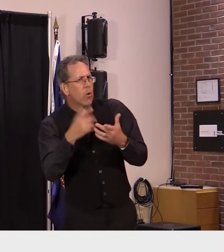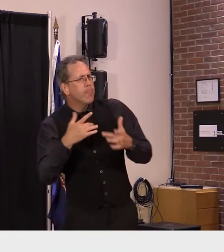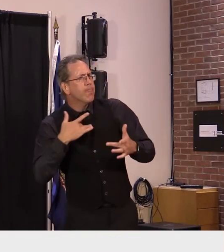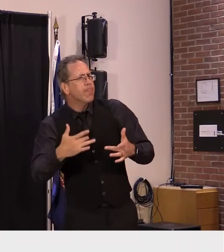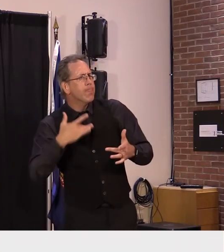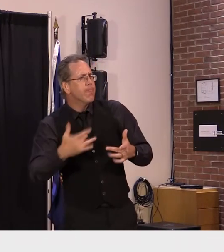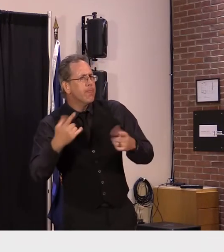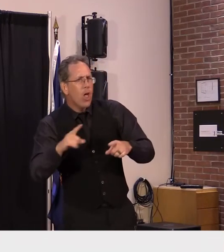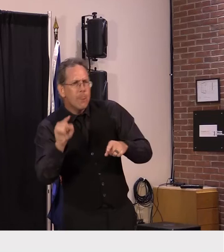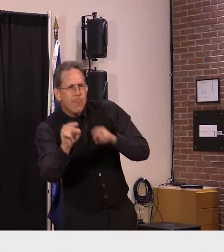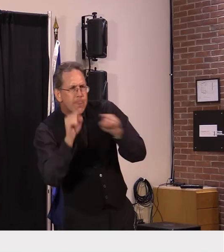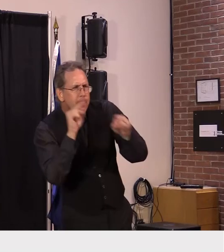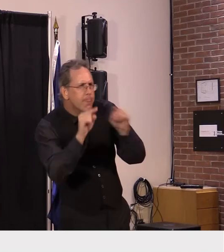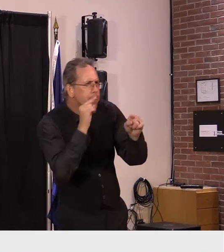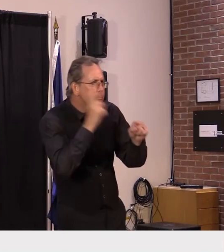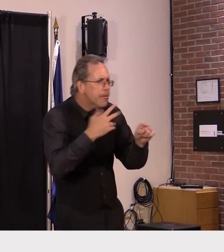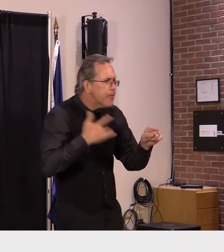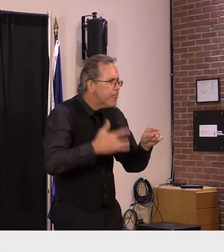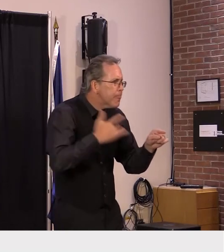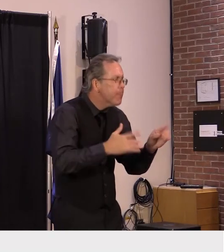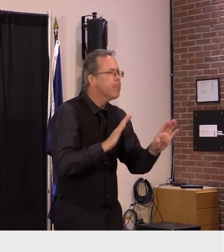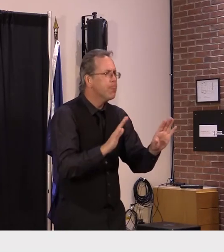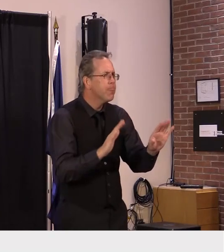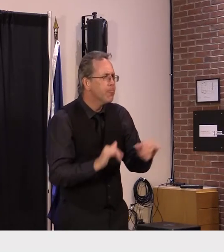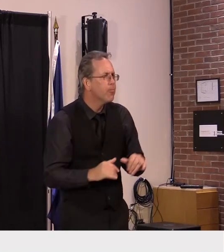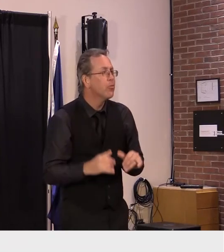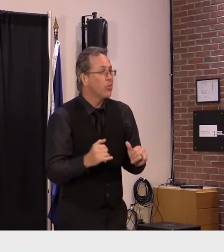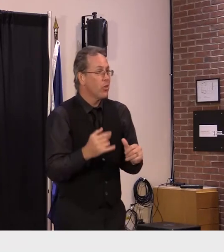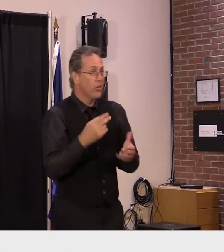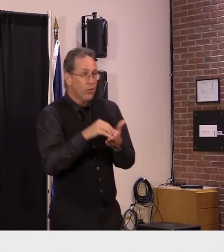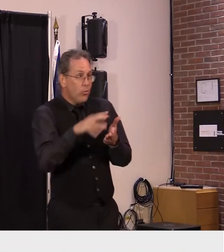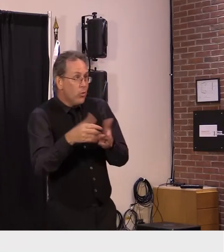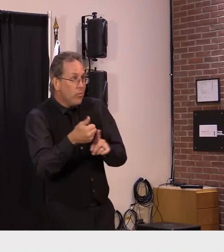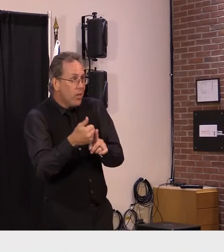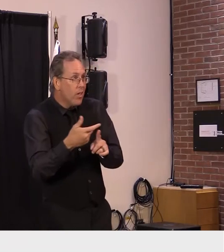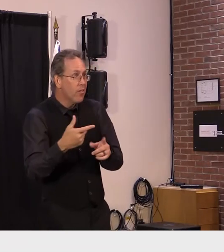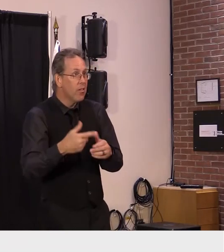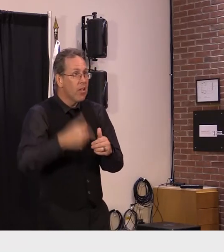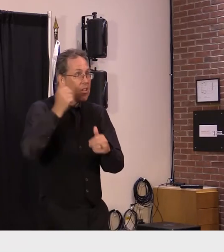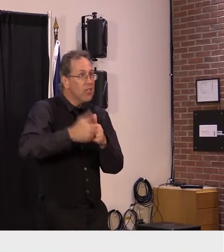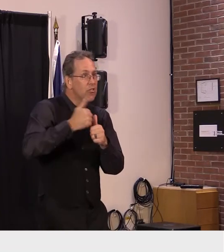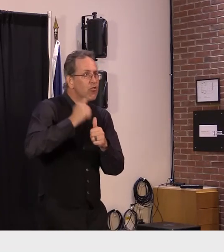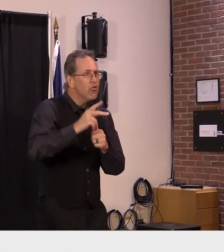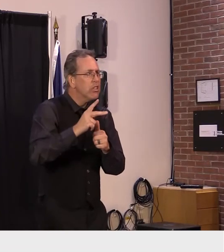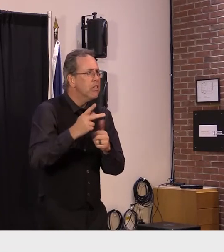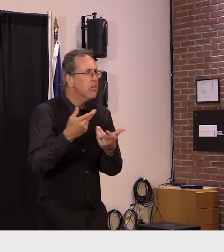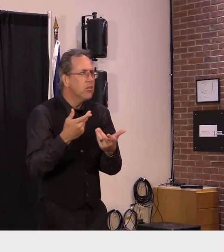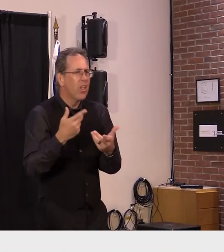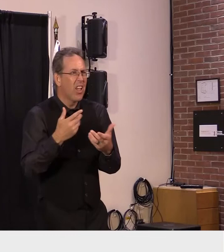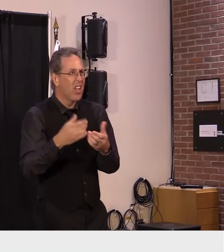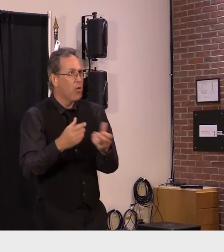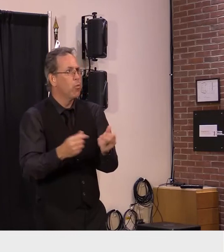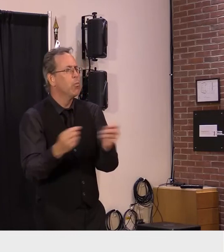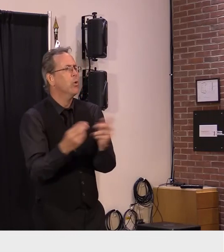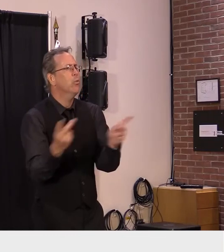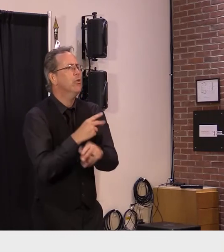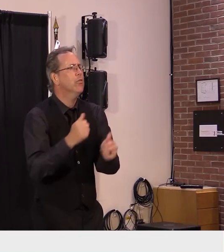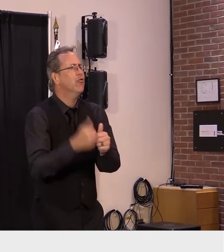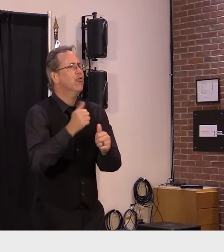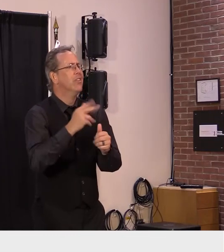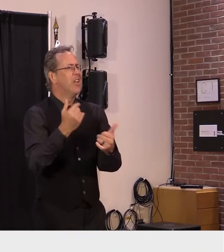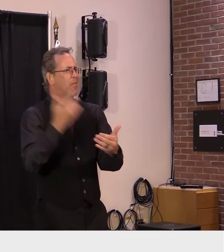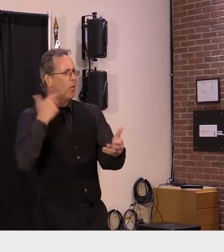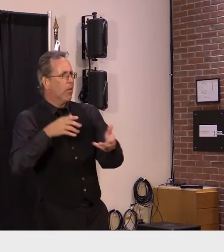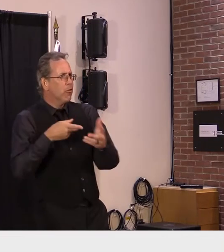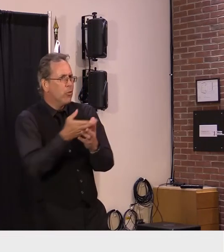that students that were at risk prior to the pandemic are probably greater at risk now we have the need at the state level